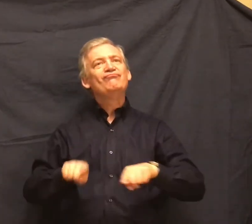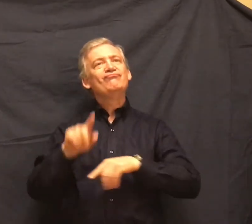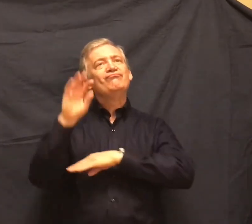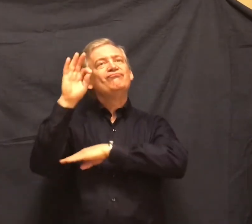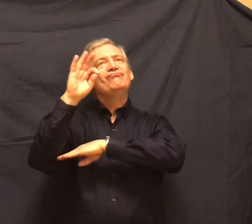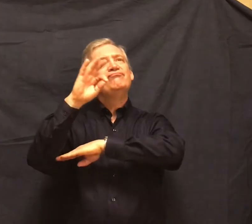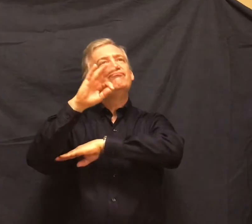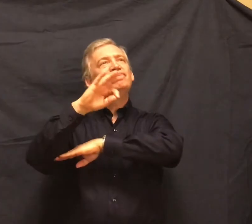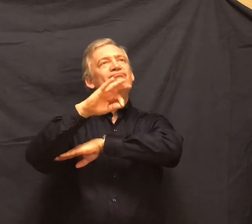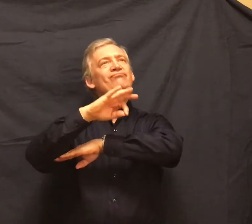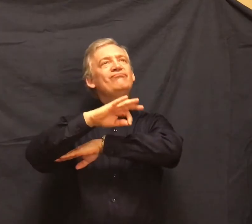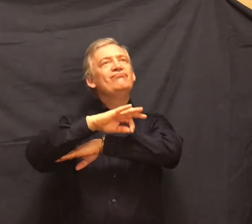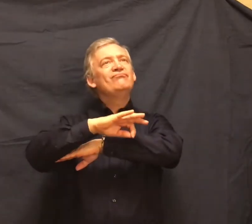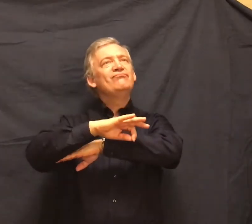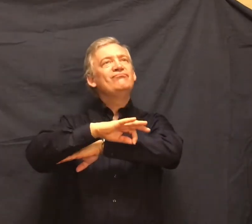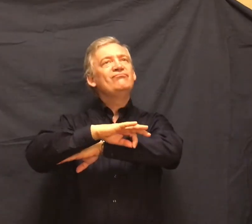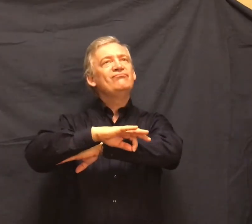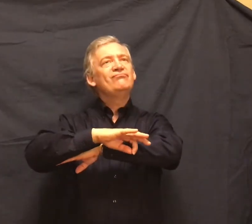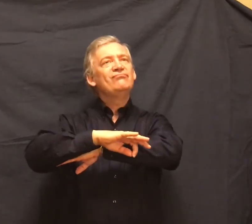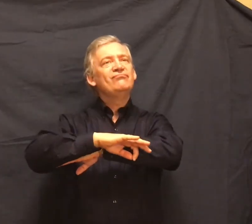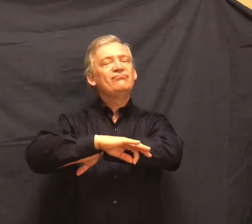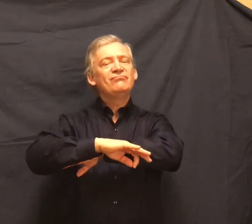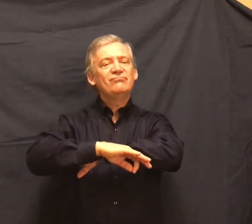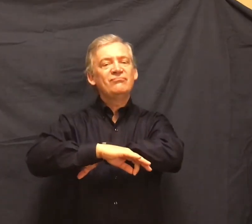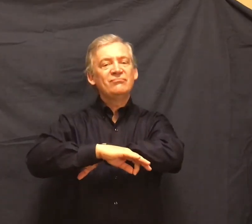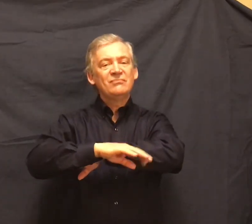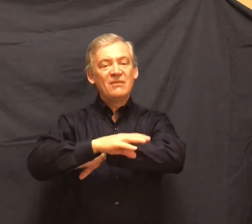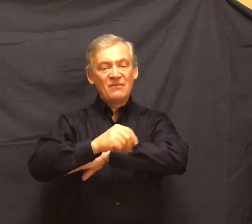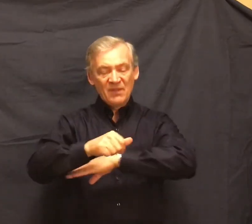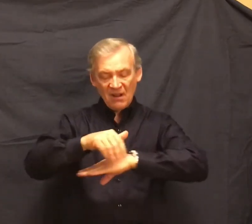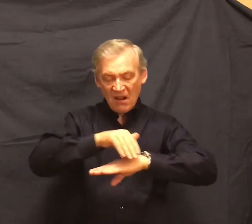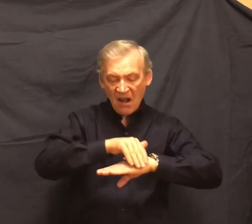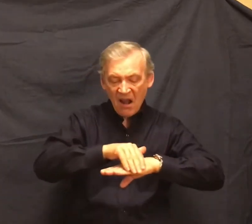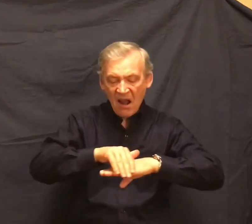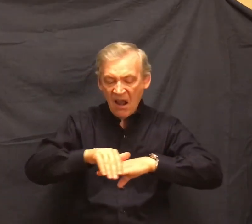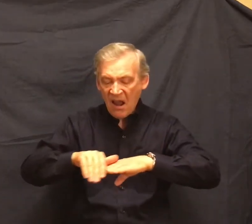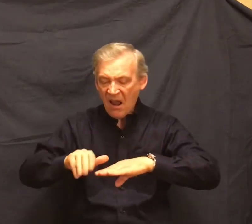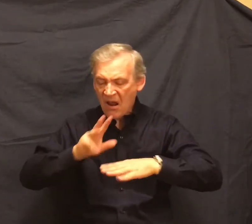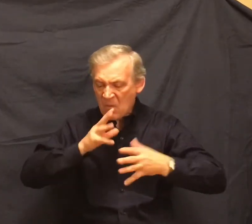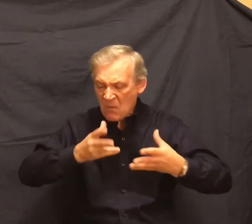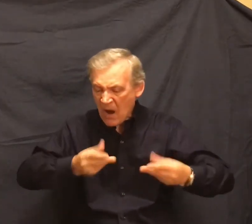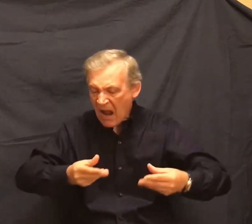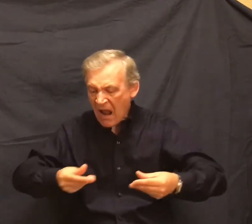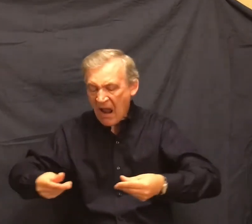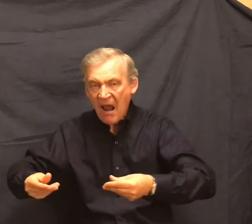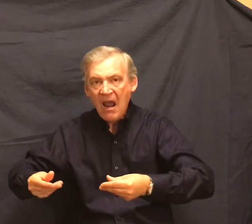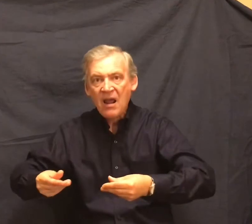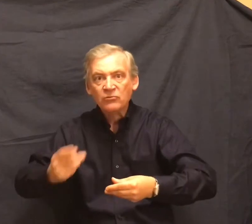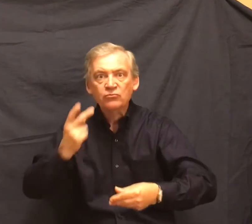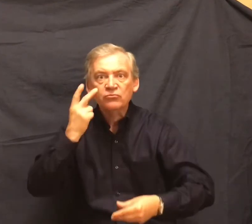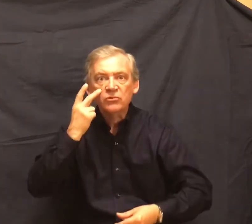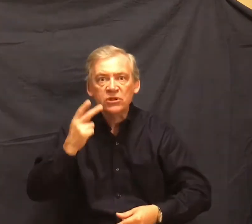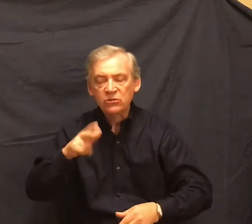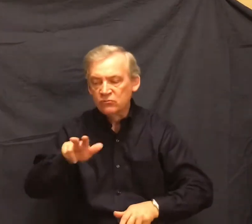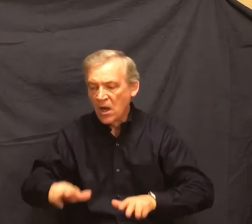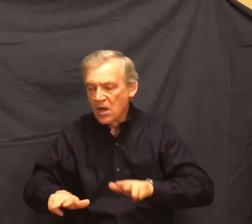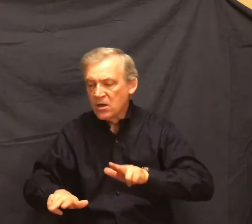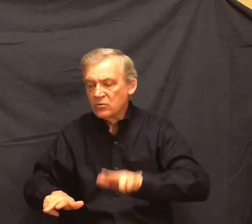And the damp flats are covered with the night tracks of coons, and with the spread pads